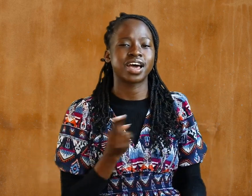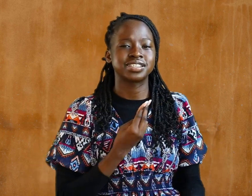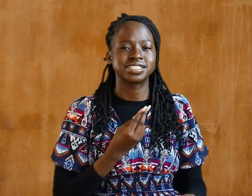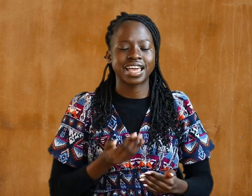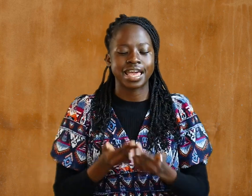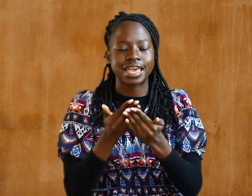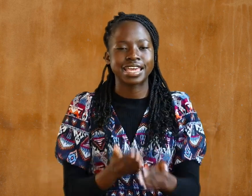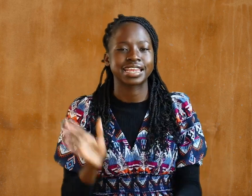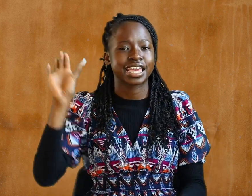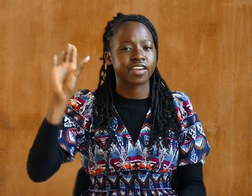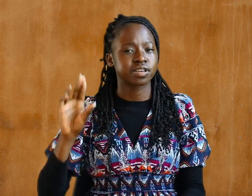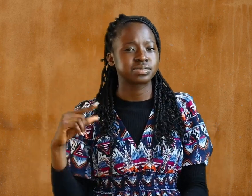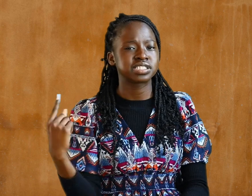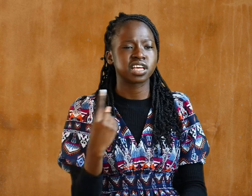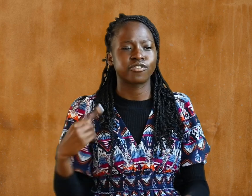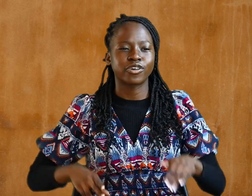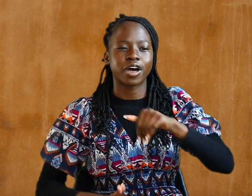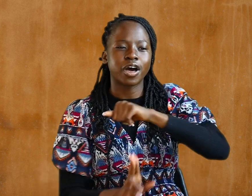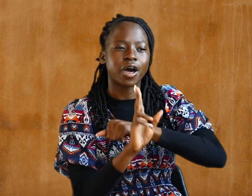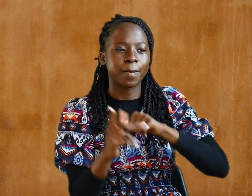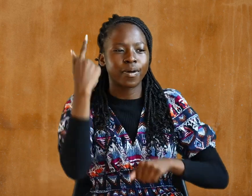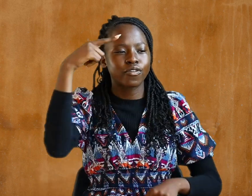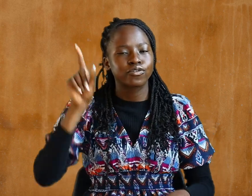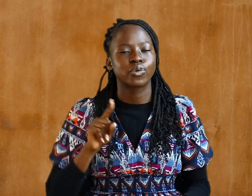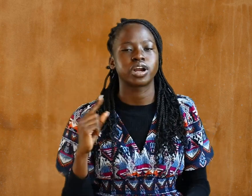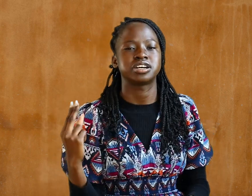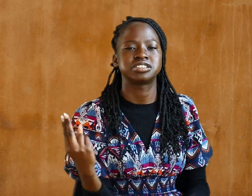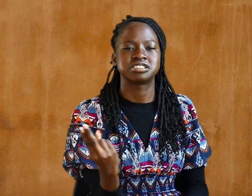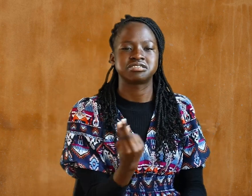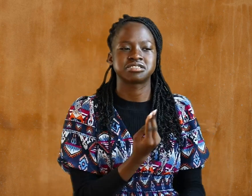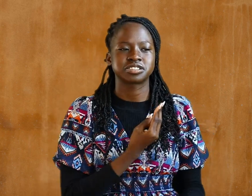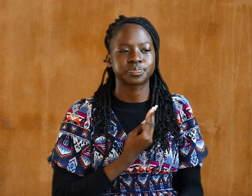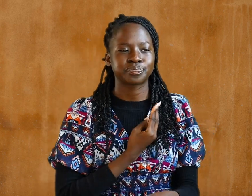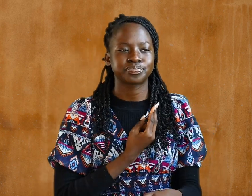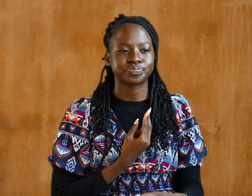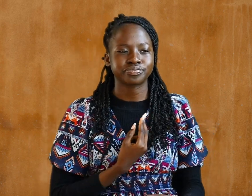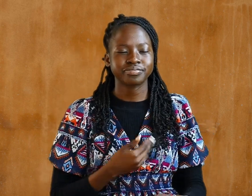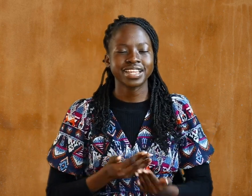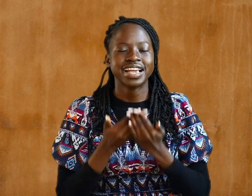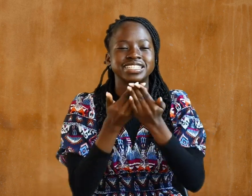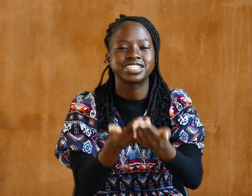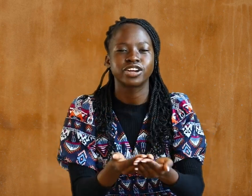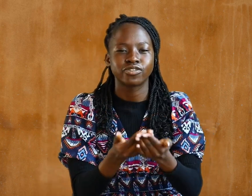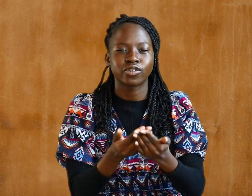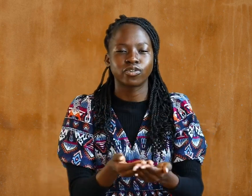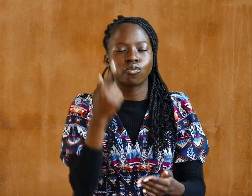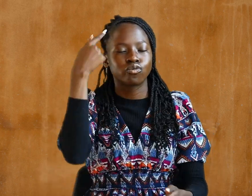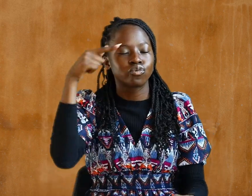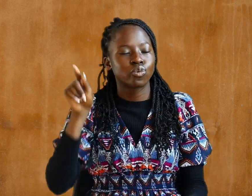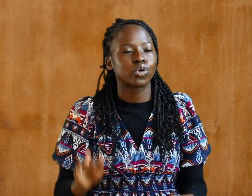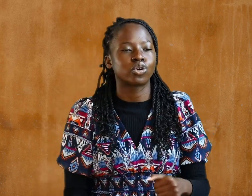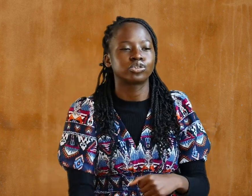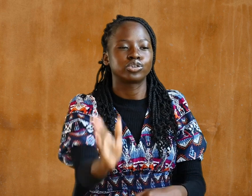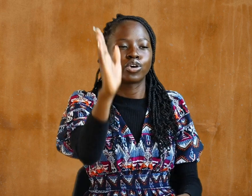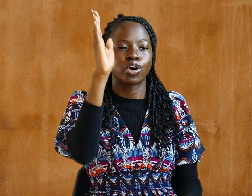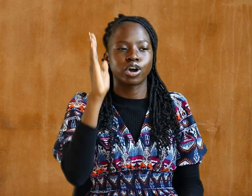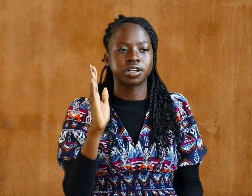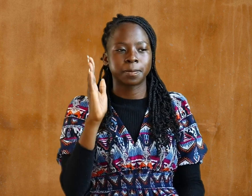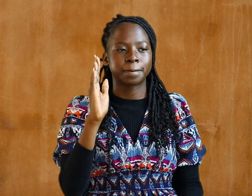us and gave himself up for us as a fragrant offering and sacrifice to God.